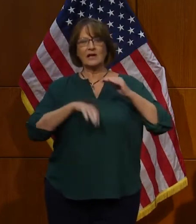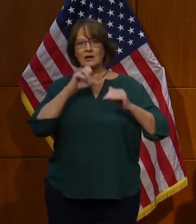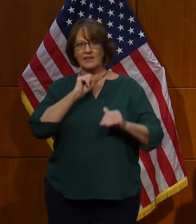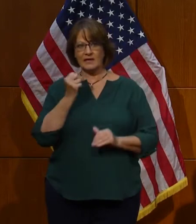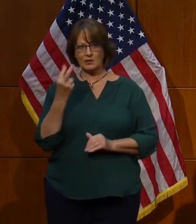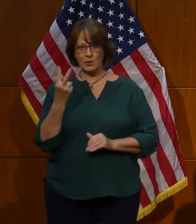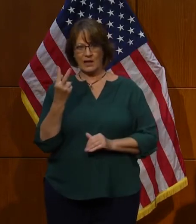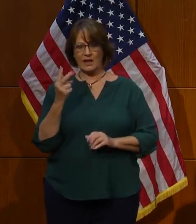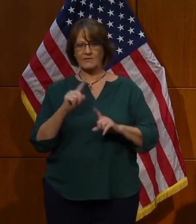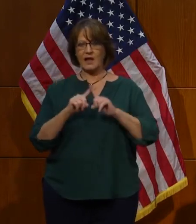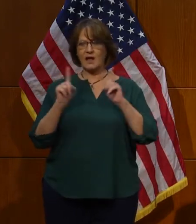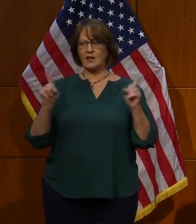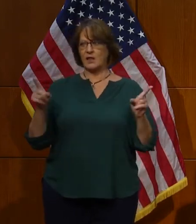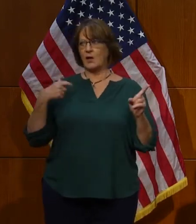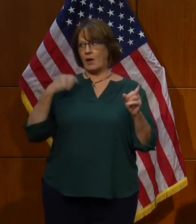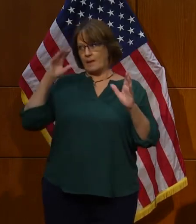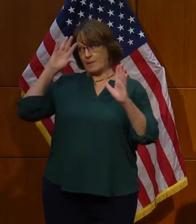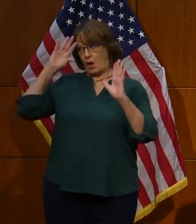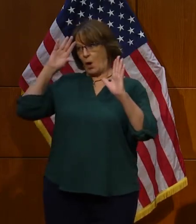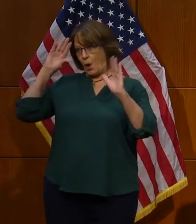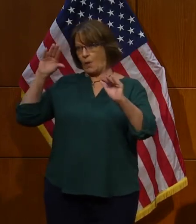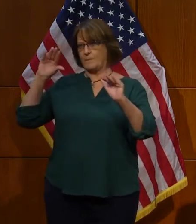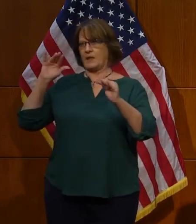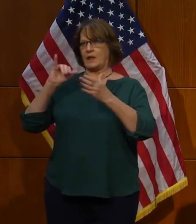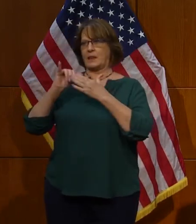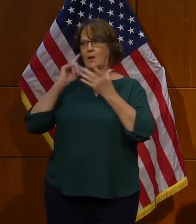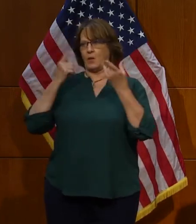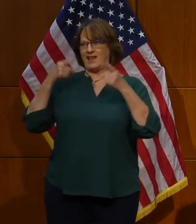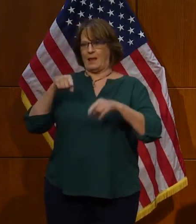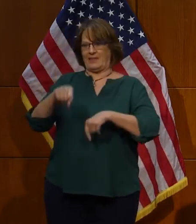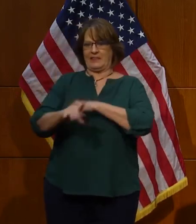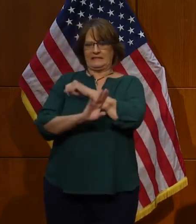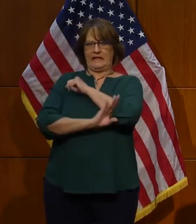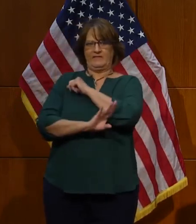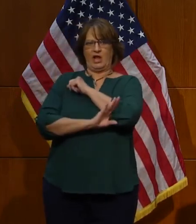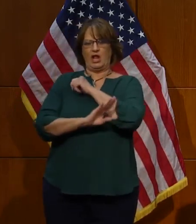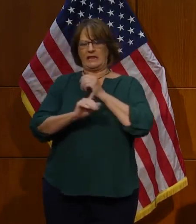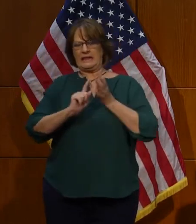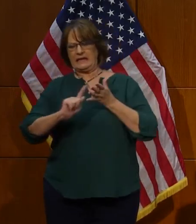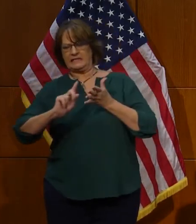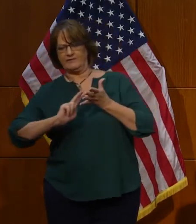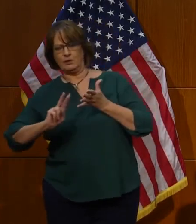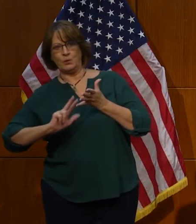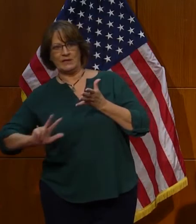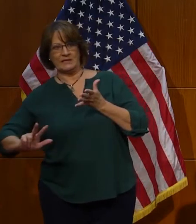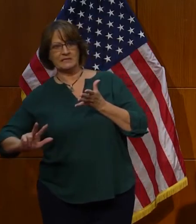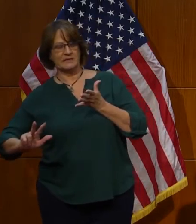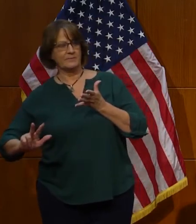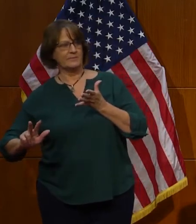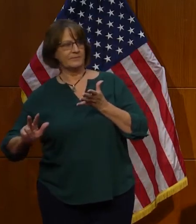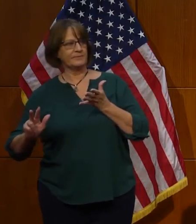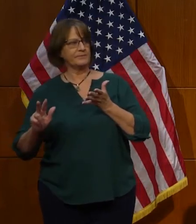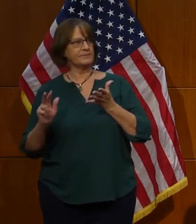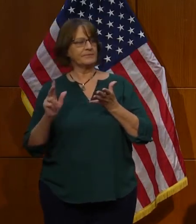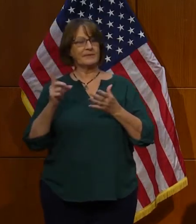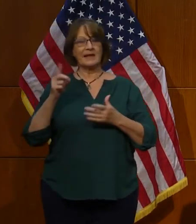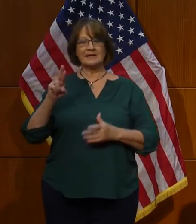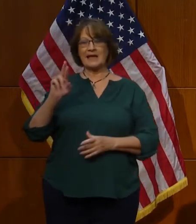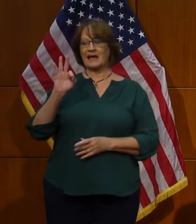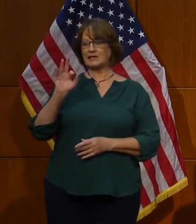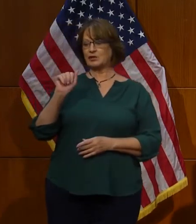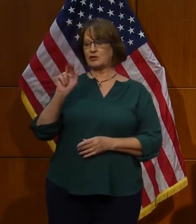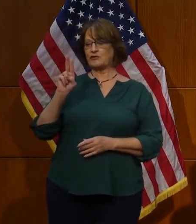I am hopeful that this will come this fall just in the next few weeks. And Dr. Fauci said